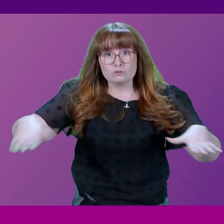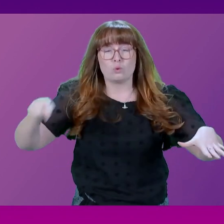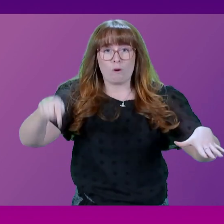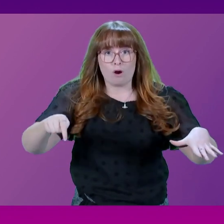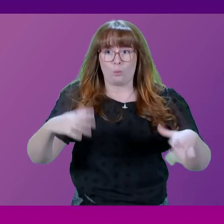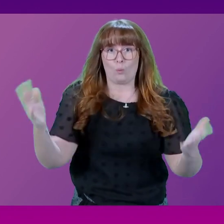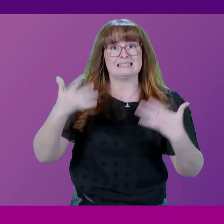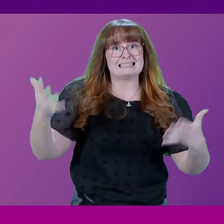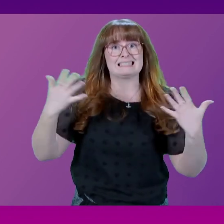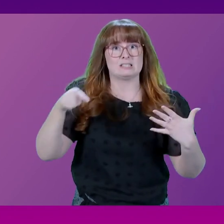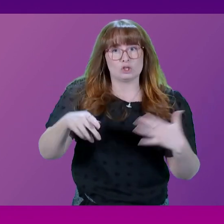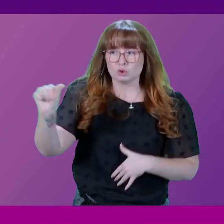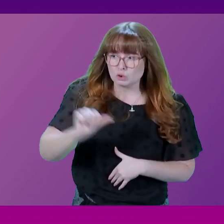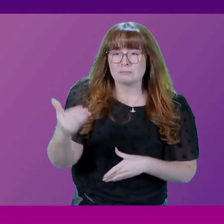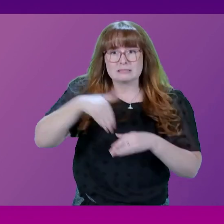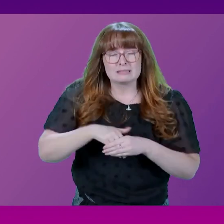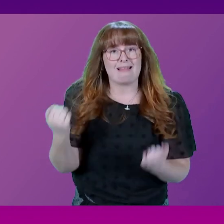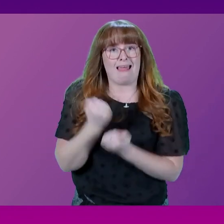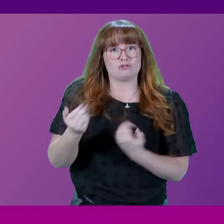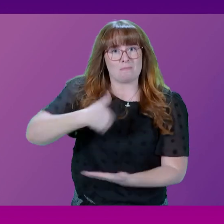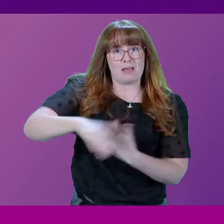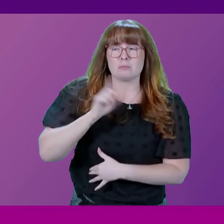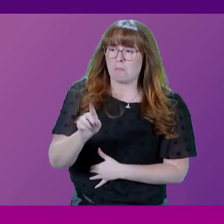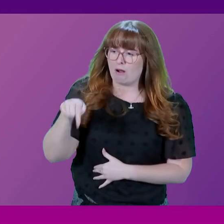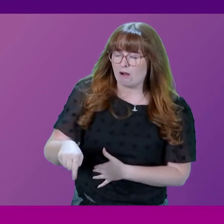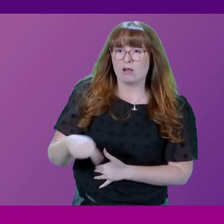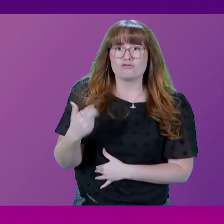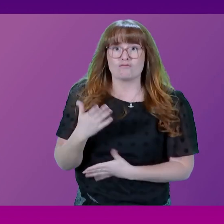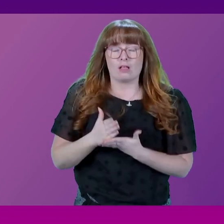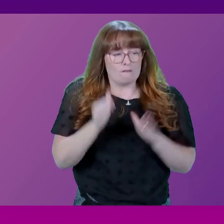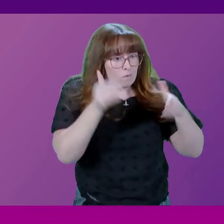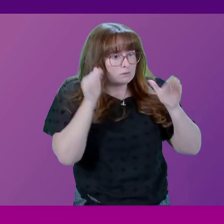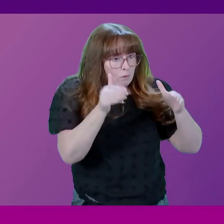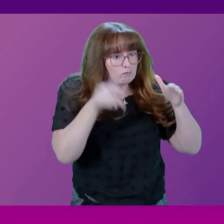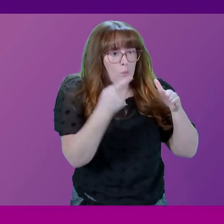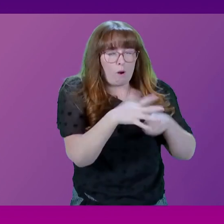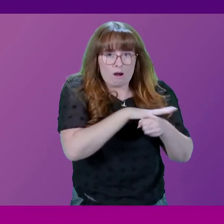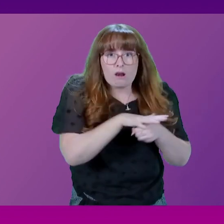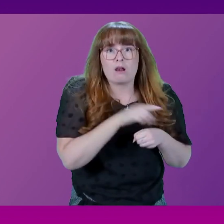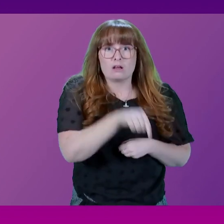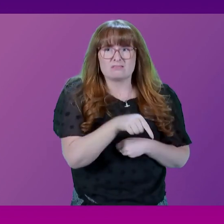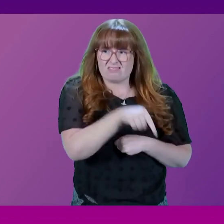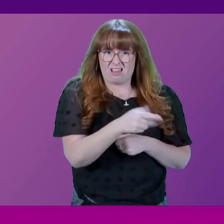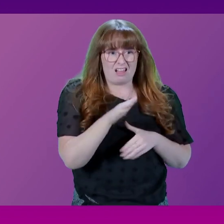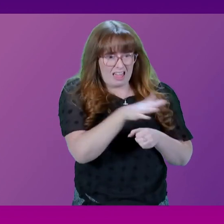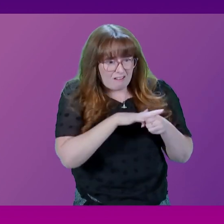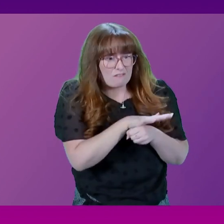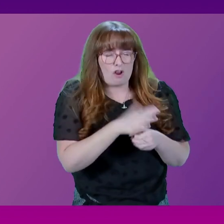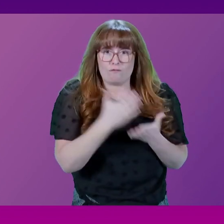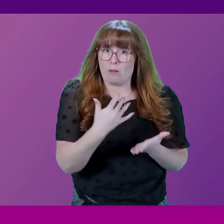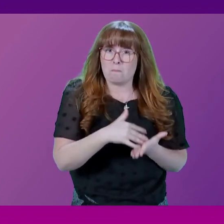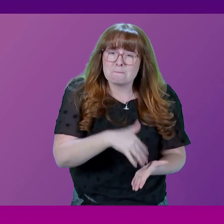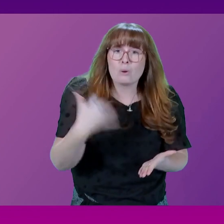Offshore wind should be part of an energy mix. Instead, they are putting all their eggs into one basket, a basket that is considerably more